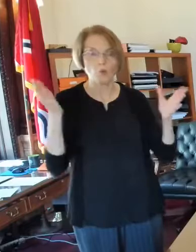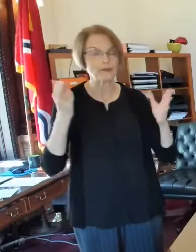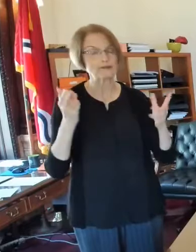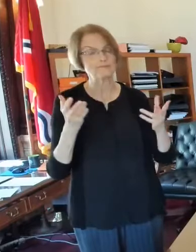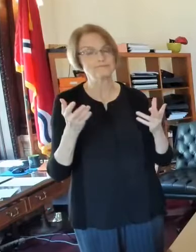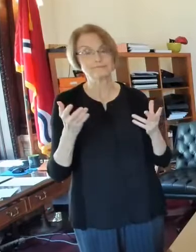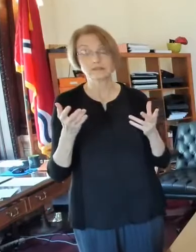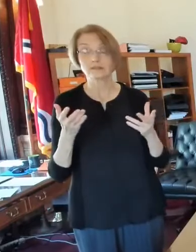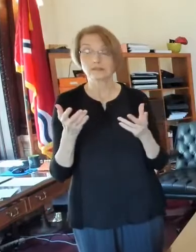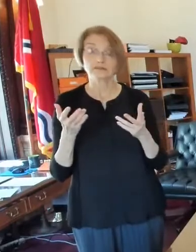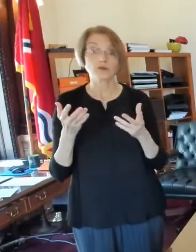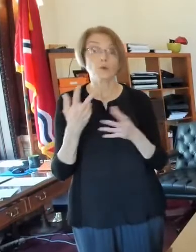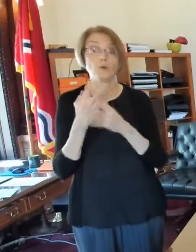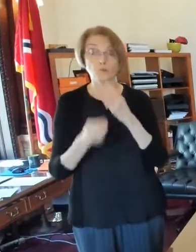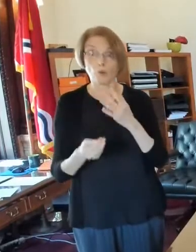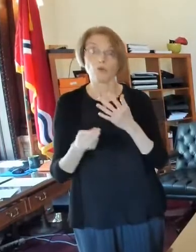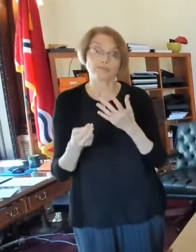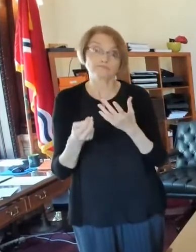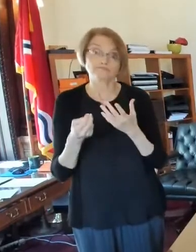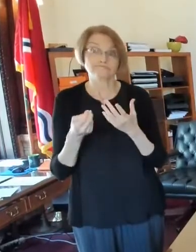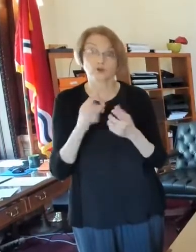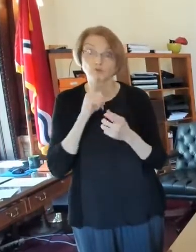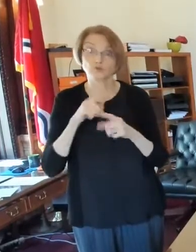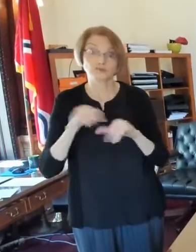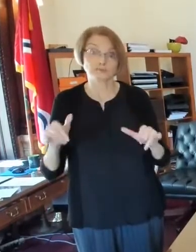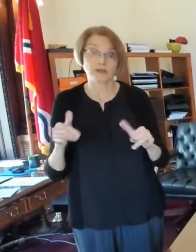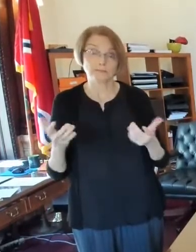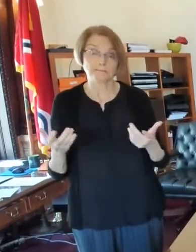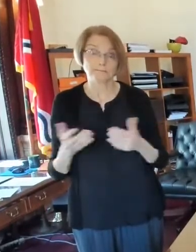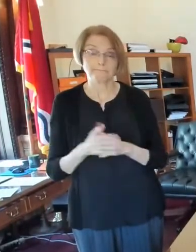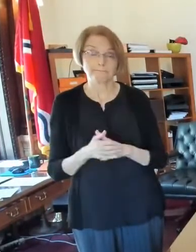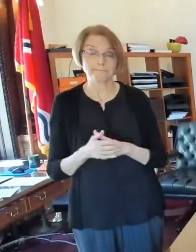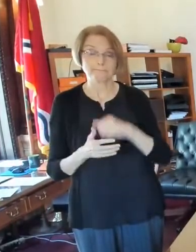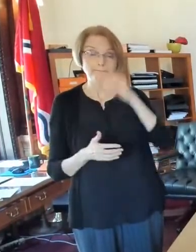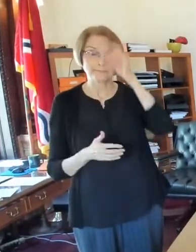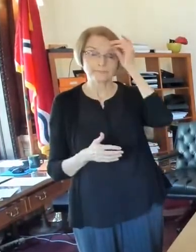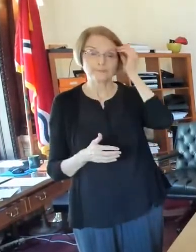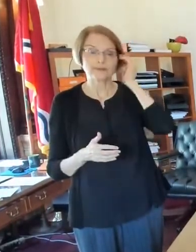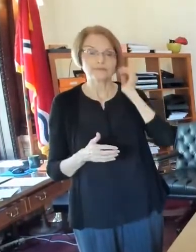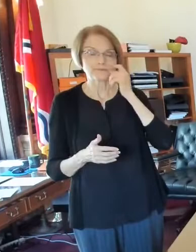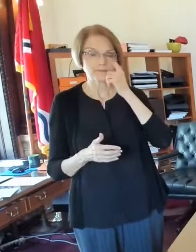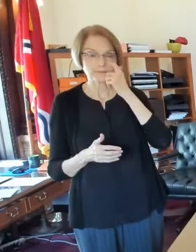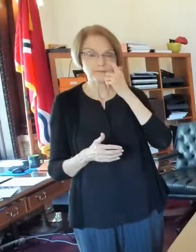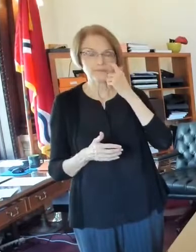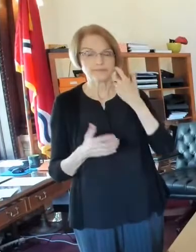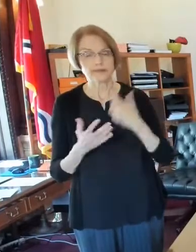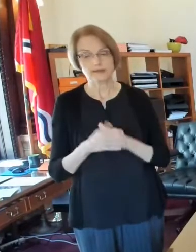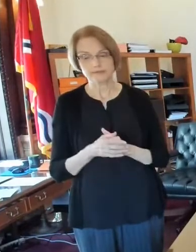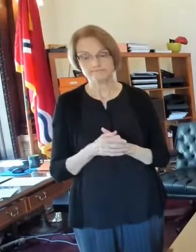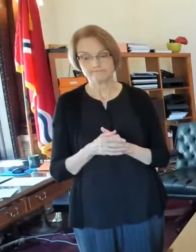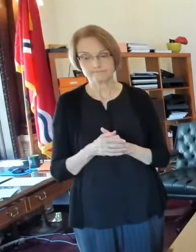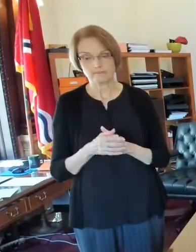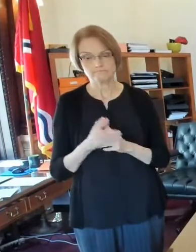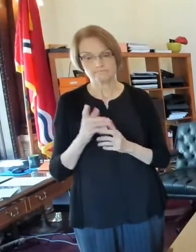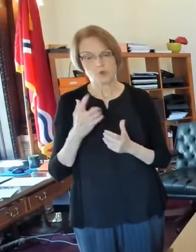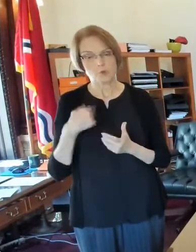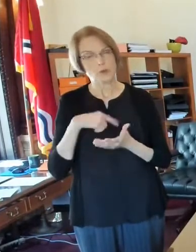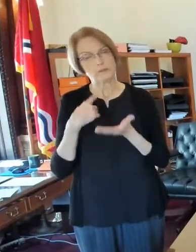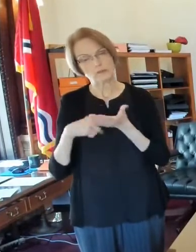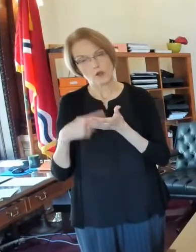once. Both of those things are true at once. Now, one of the things that we've been talking about and thinking about is,